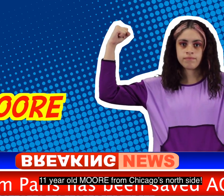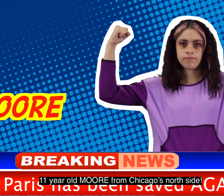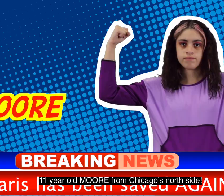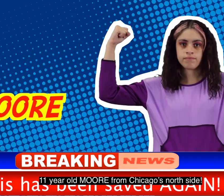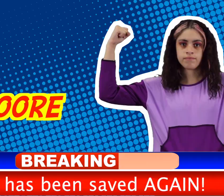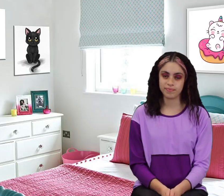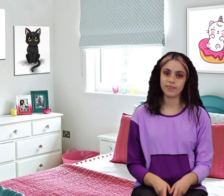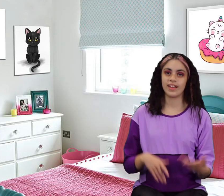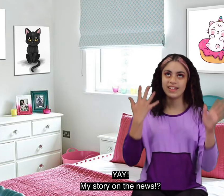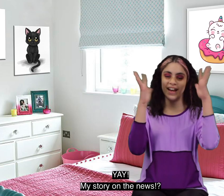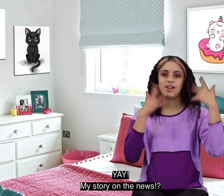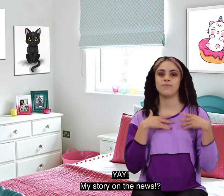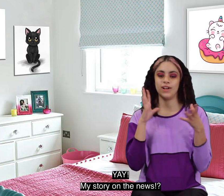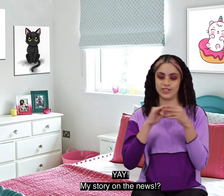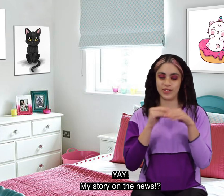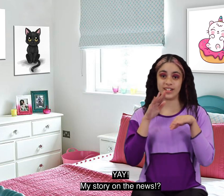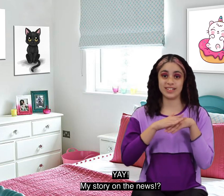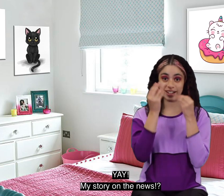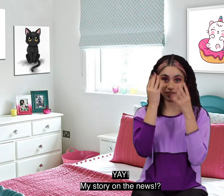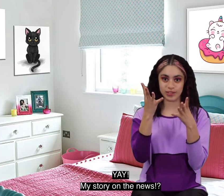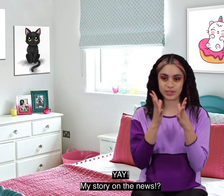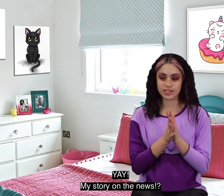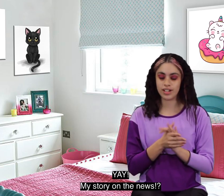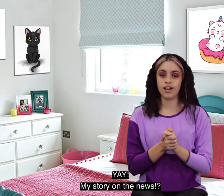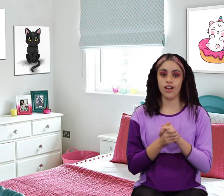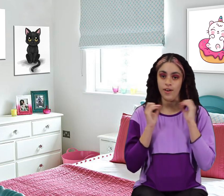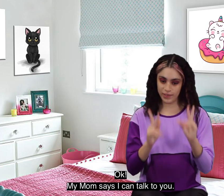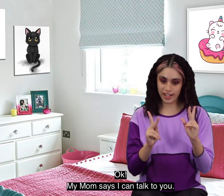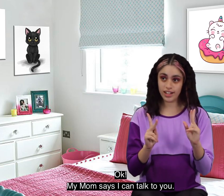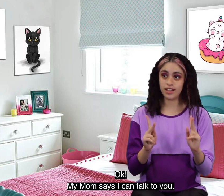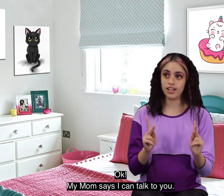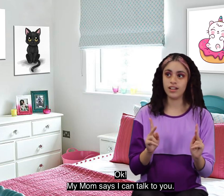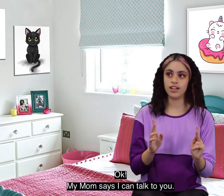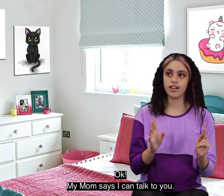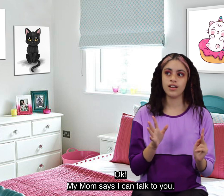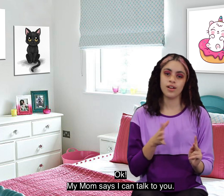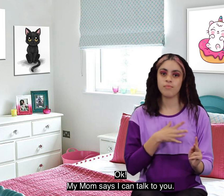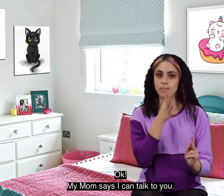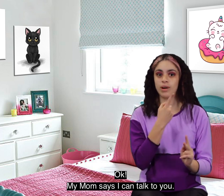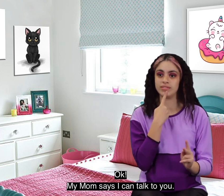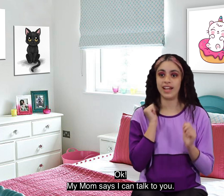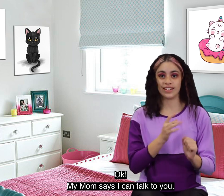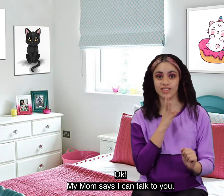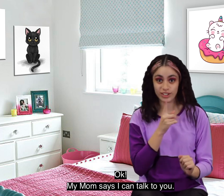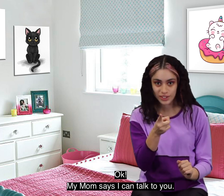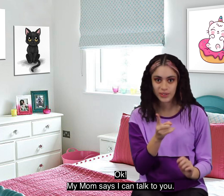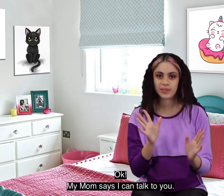side yay my stories and the news okay my mom said i could talk to you